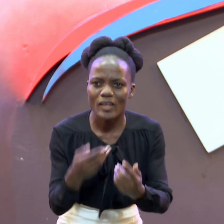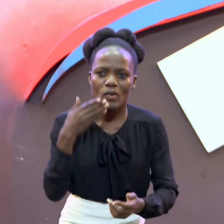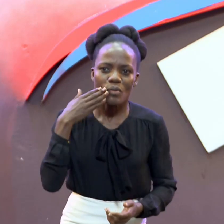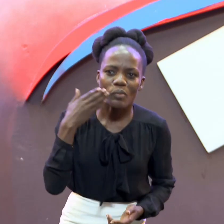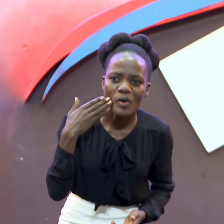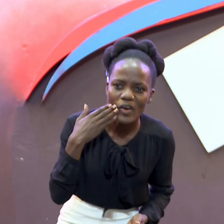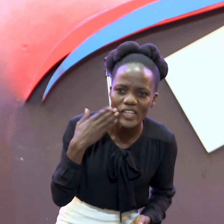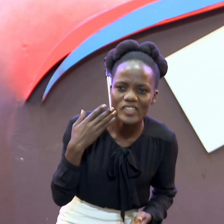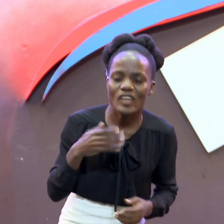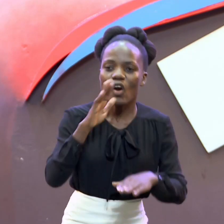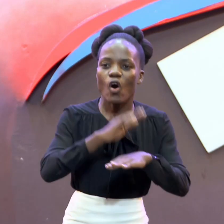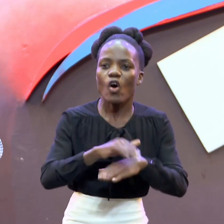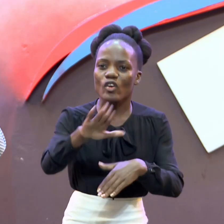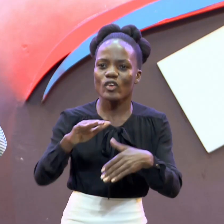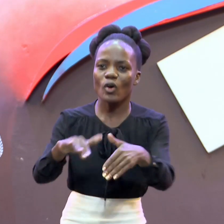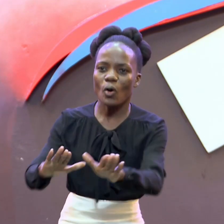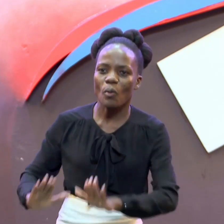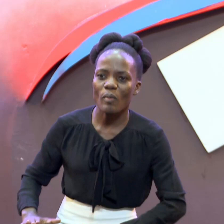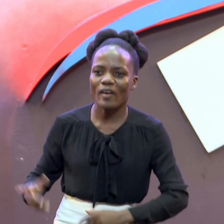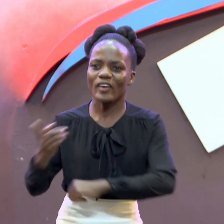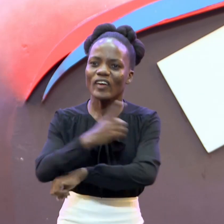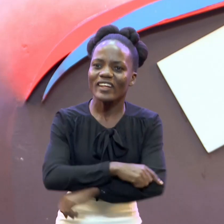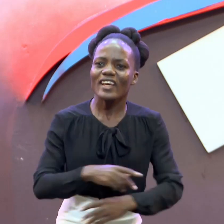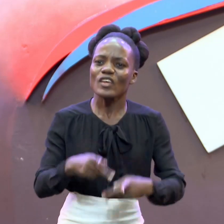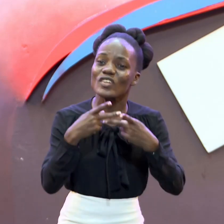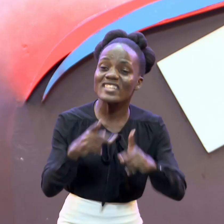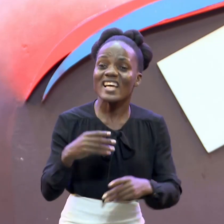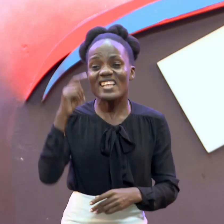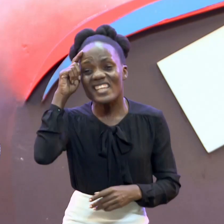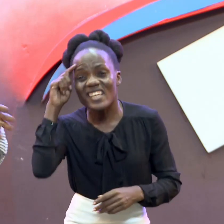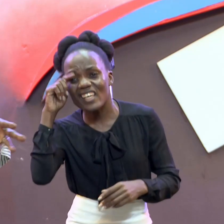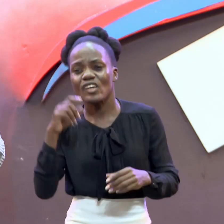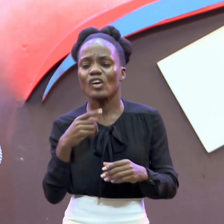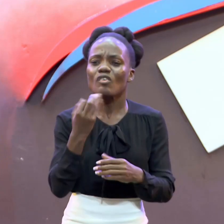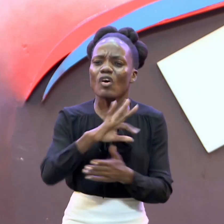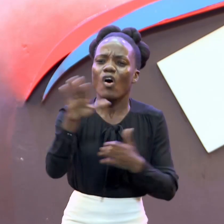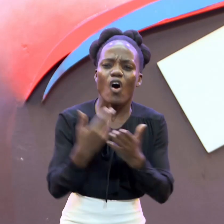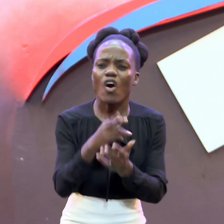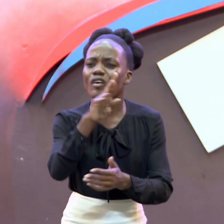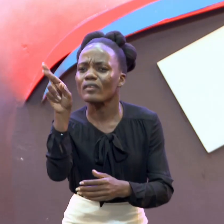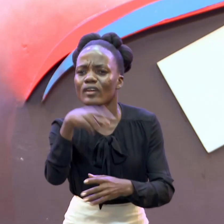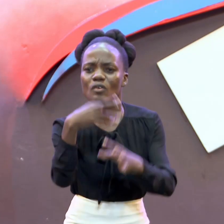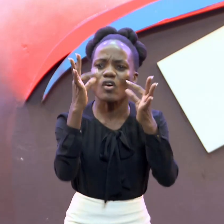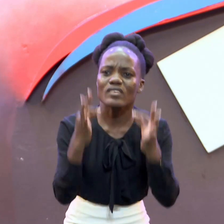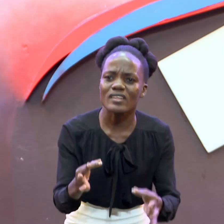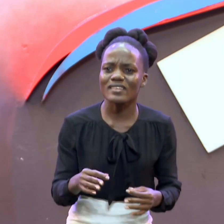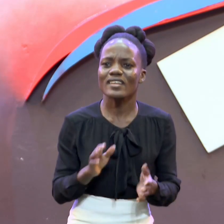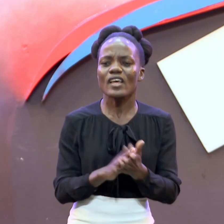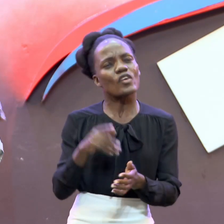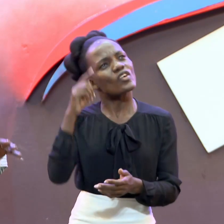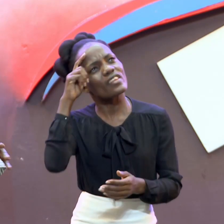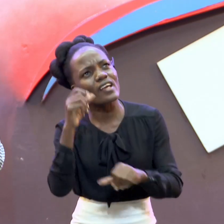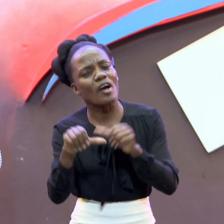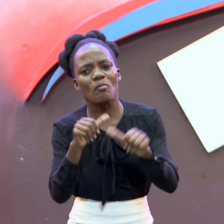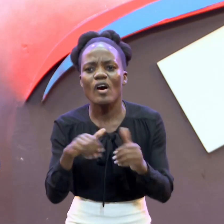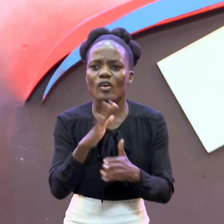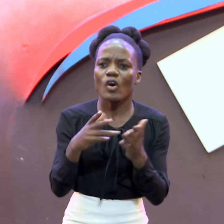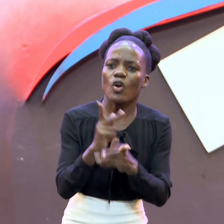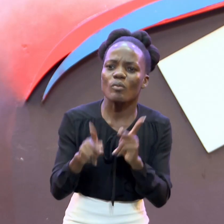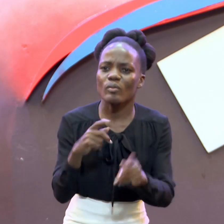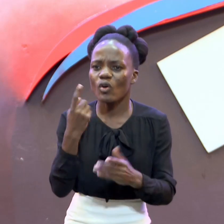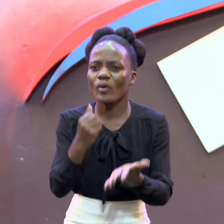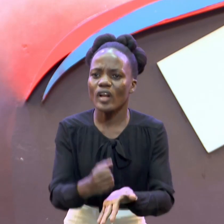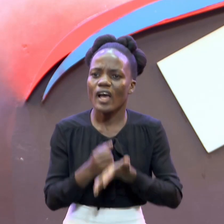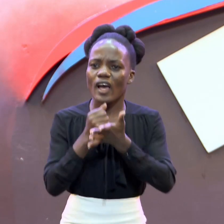For Others To Drink And Then You Begin Meditating And Thinking Of The Neighbors Who Bring The Kassava Who Bring The Beans You